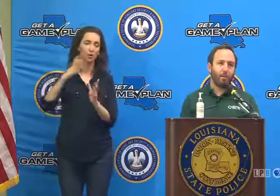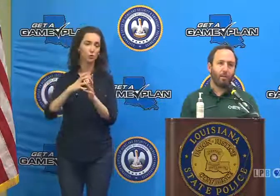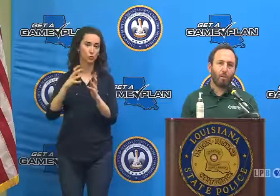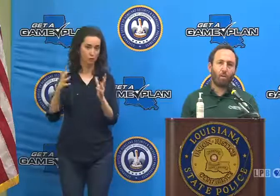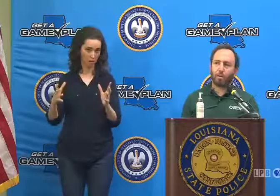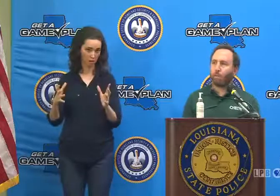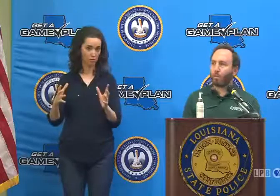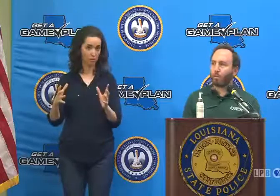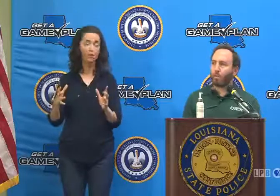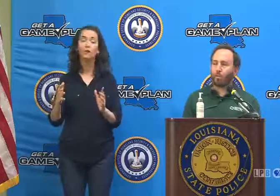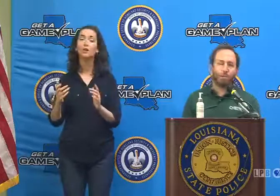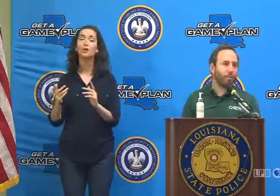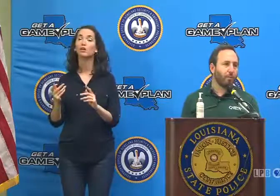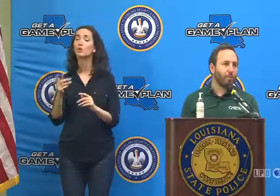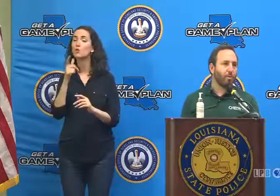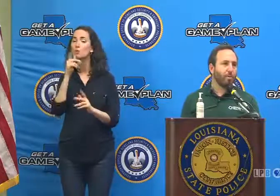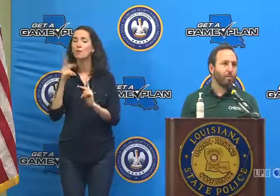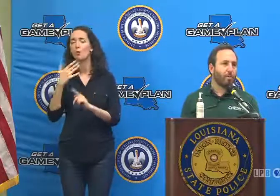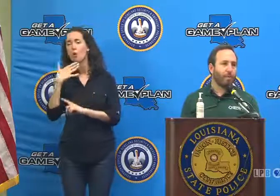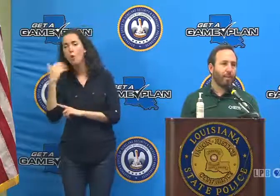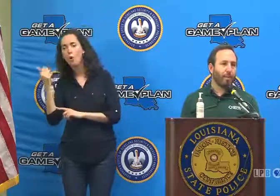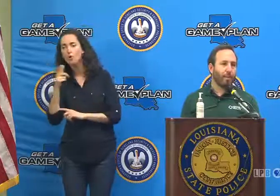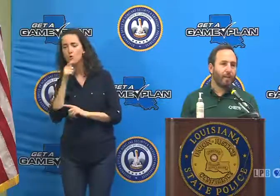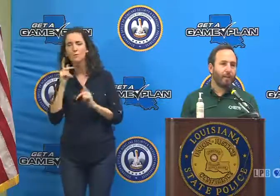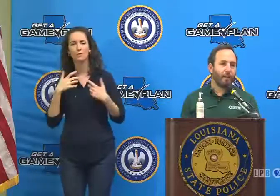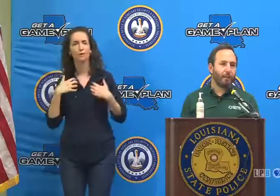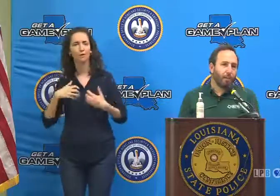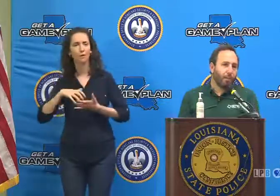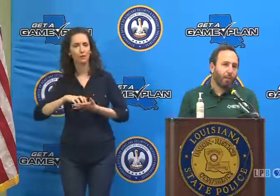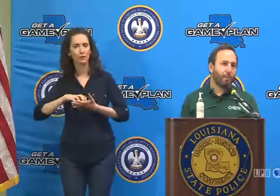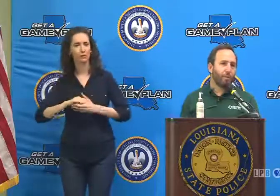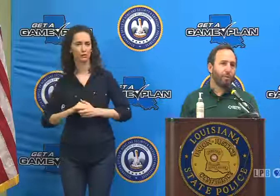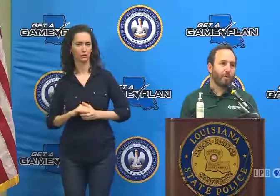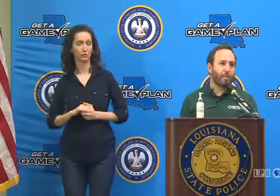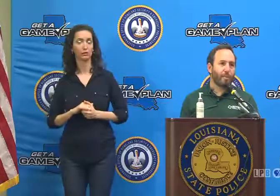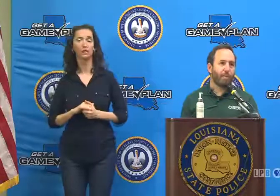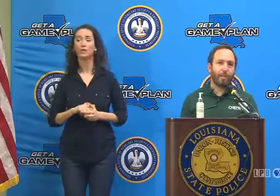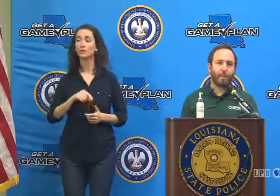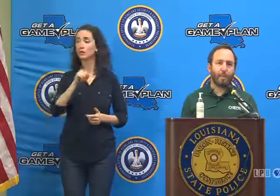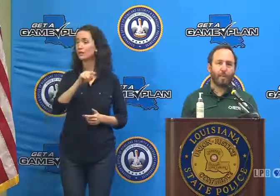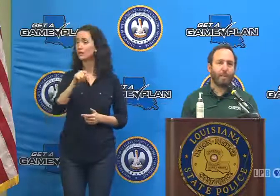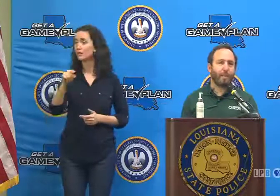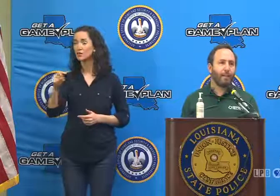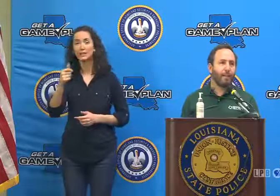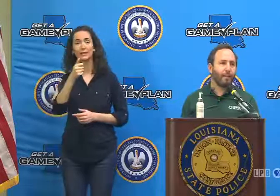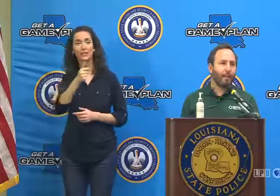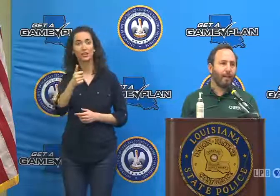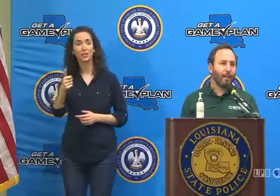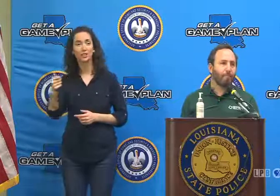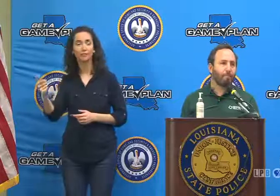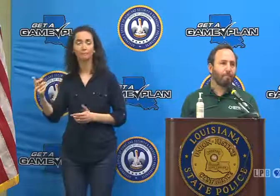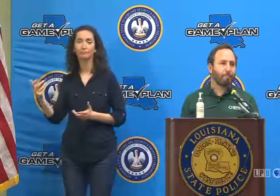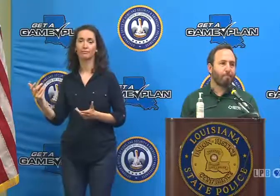elderly or vulnerable individuals. And every one of those individuals had somebody in the state